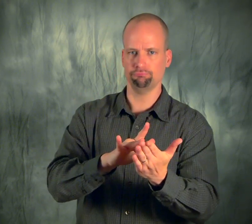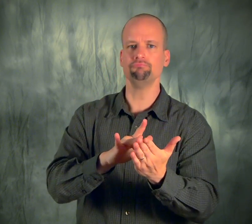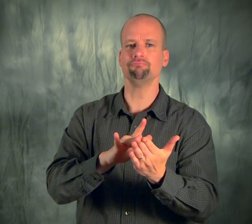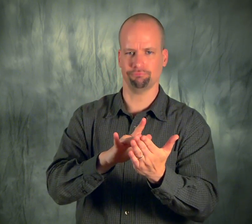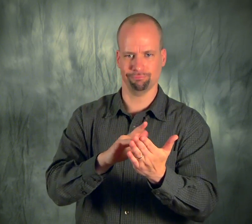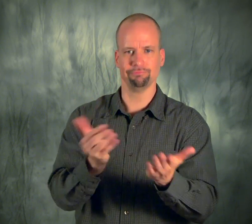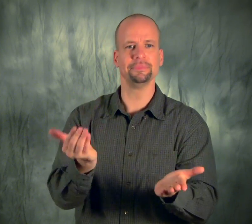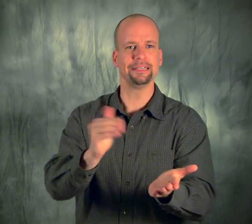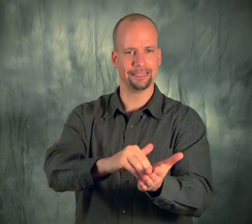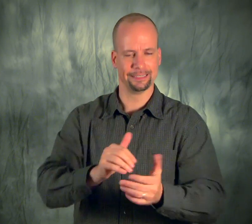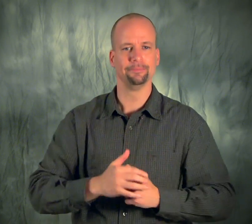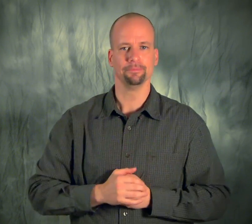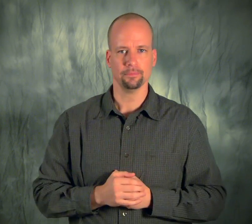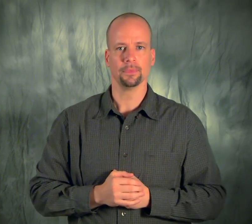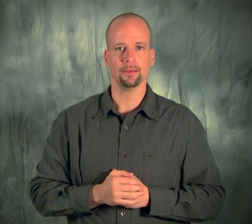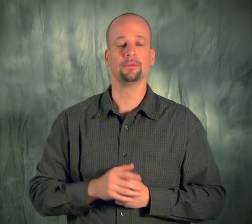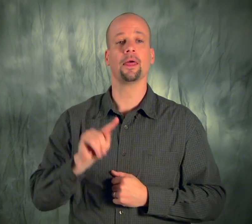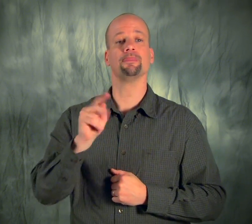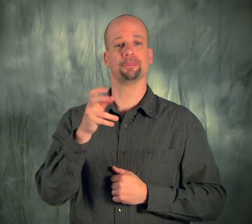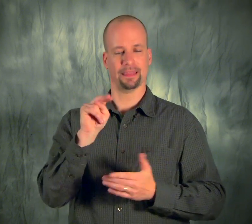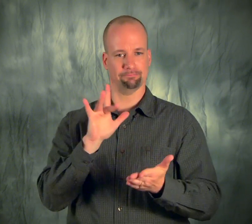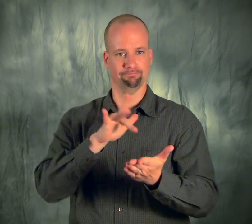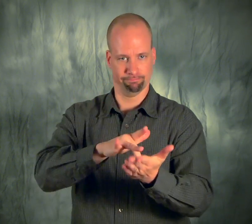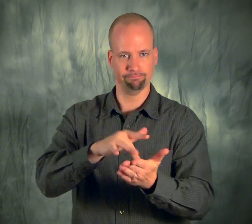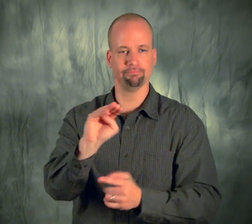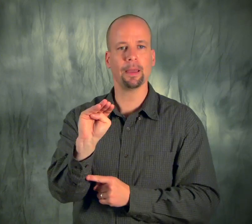Then press Select again and then Menu. Join